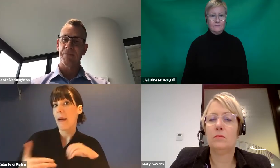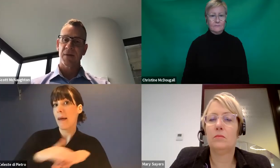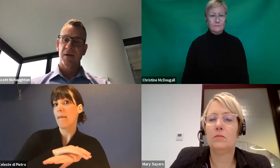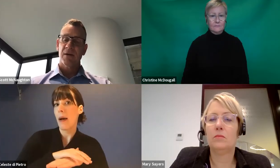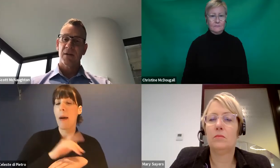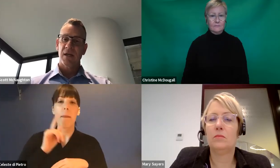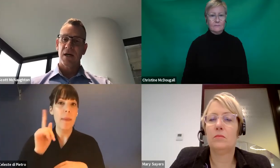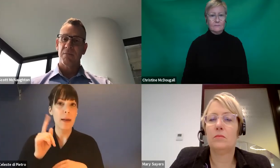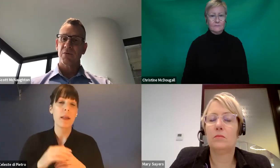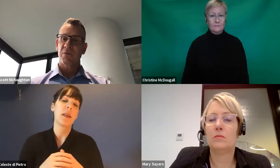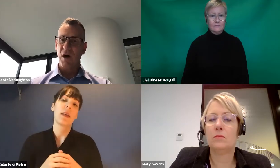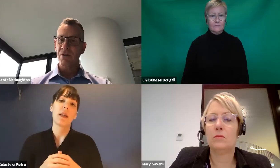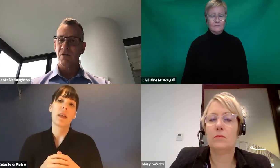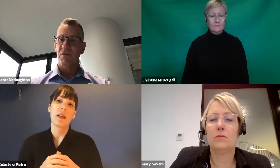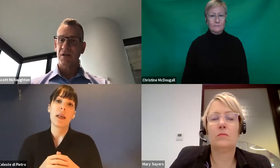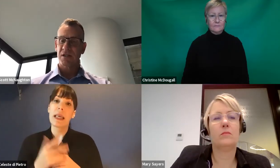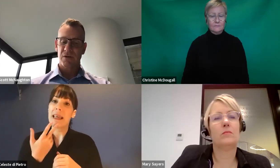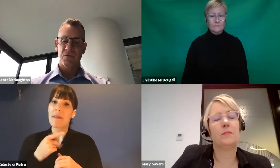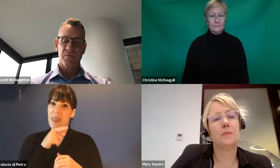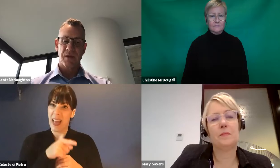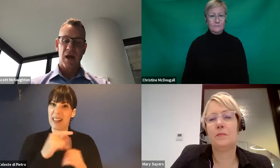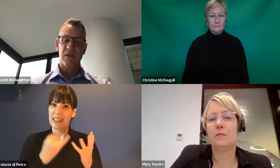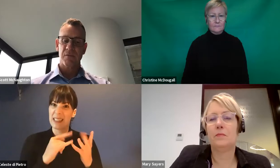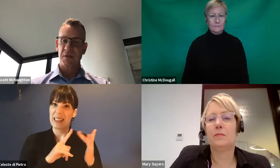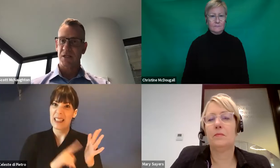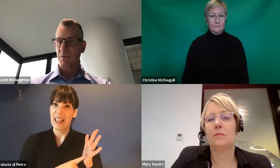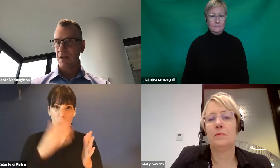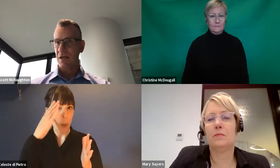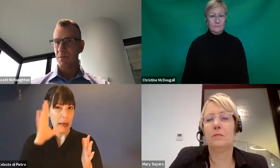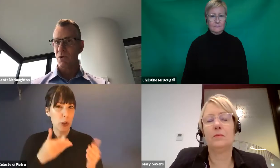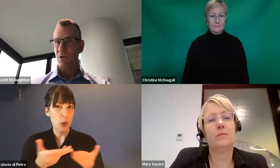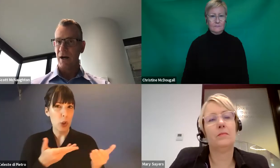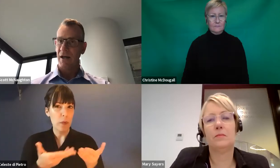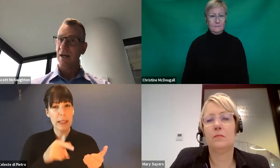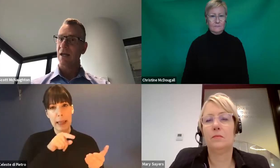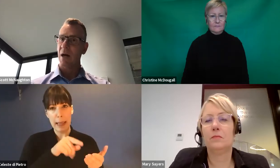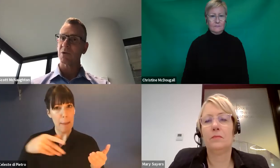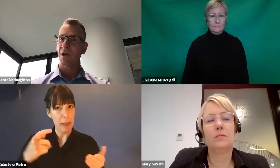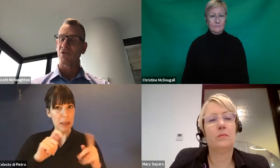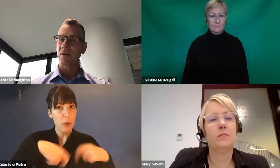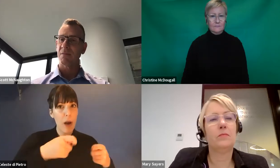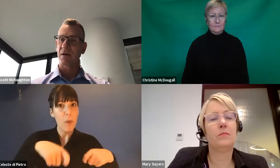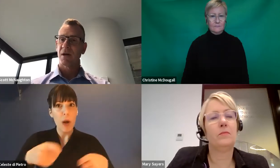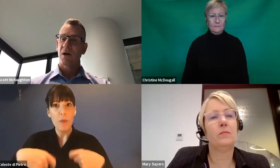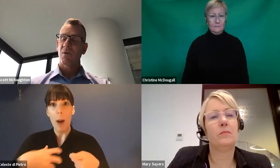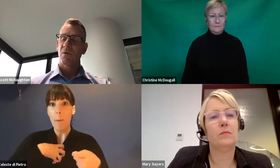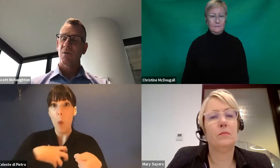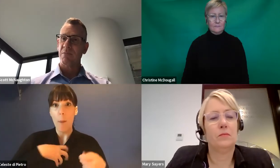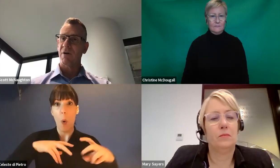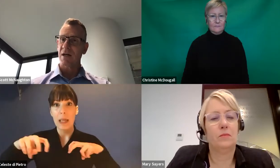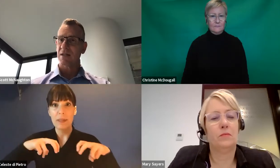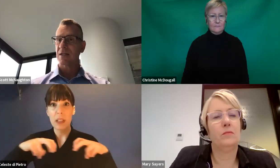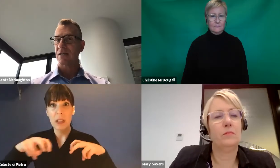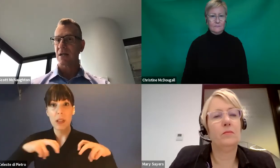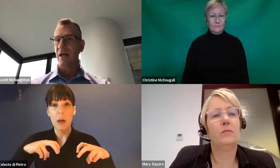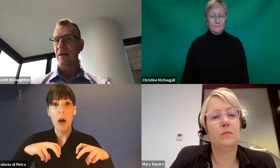regular, the provider of the SIL and the participant and their support quarter can come to an agreement where that